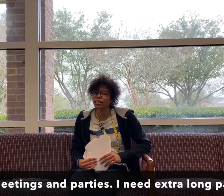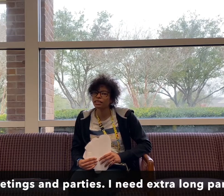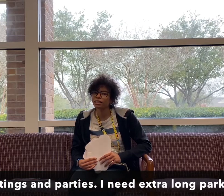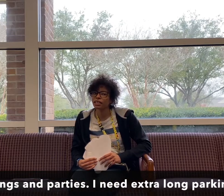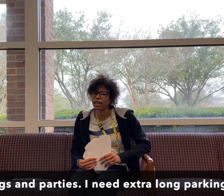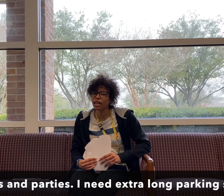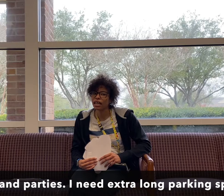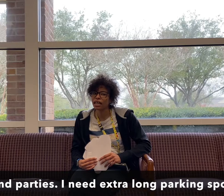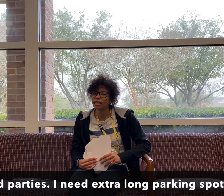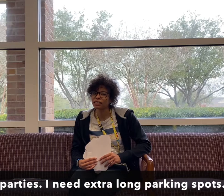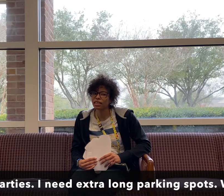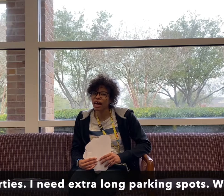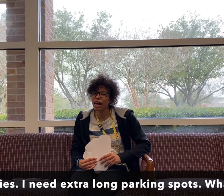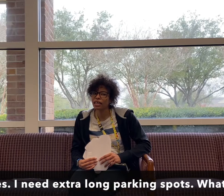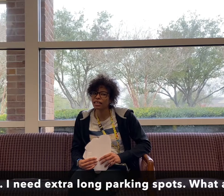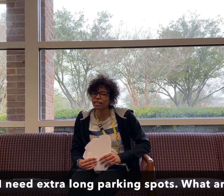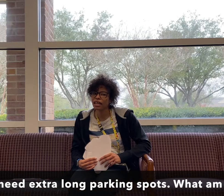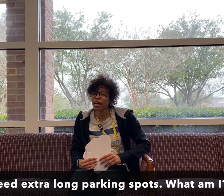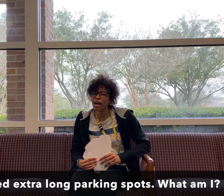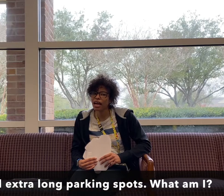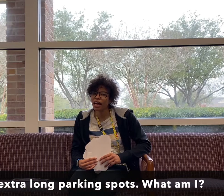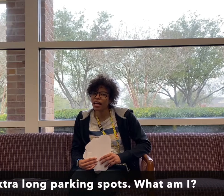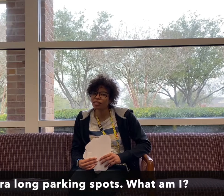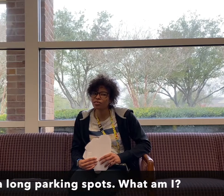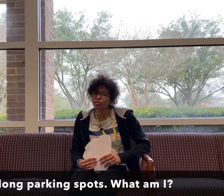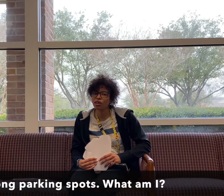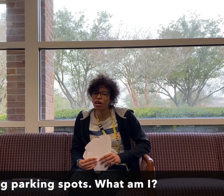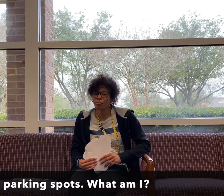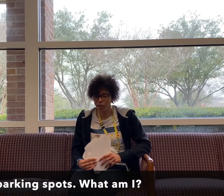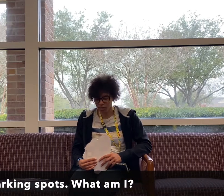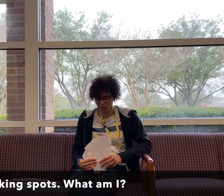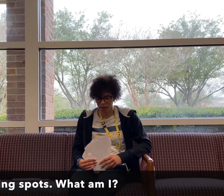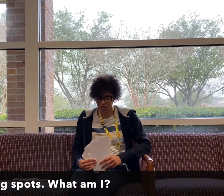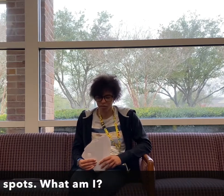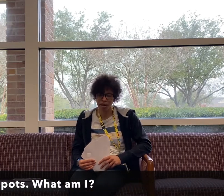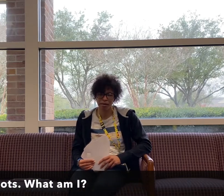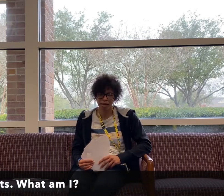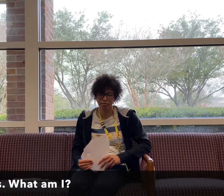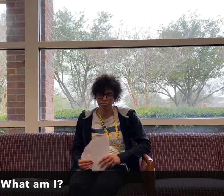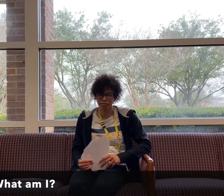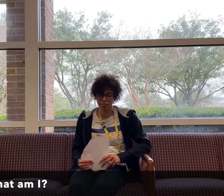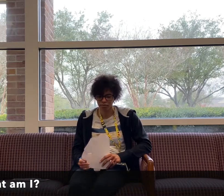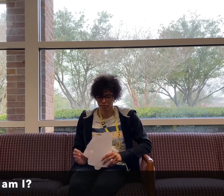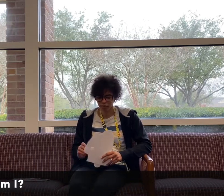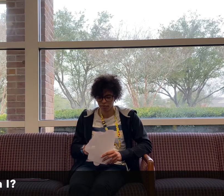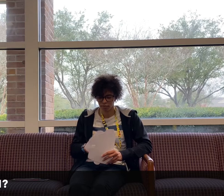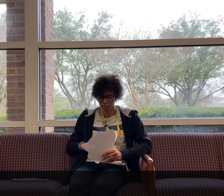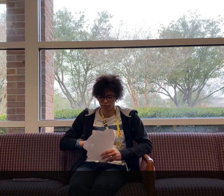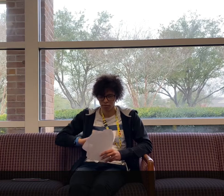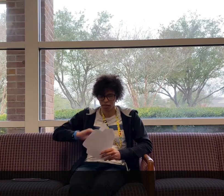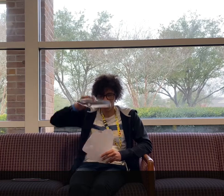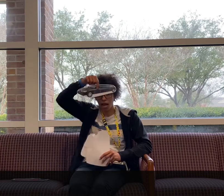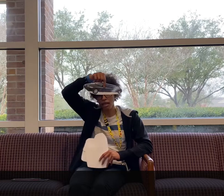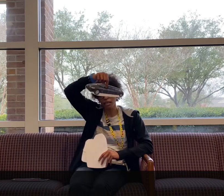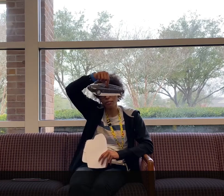and I need extra long parking spots. What am I? A limousine.